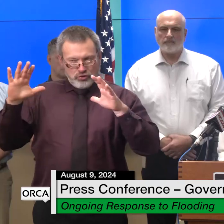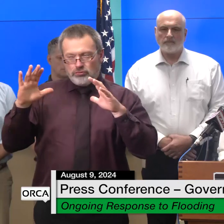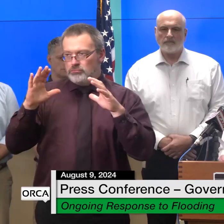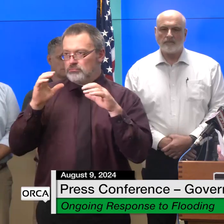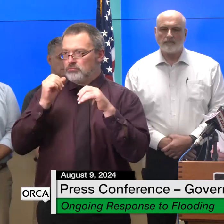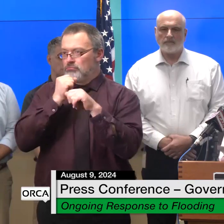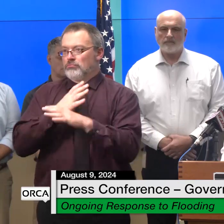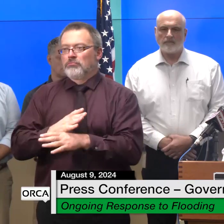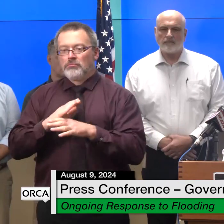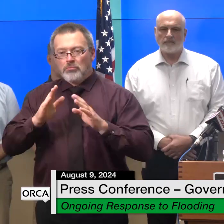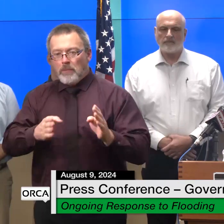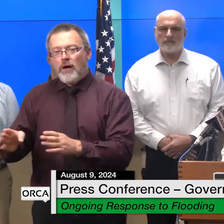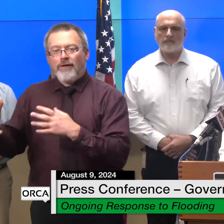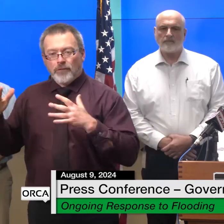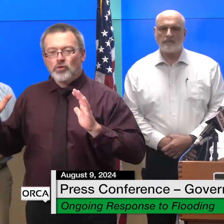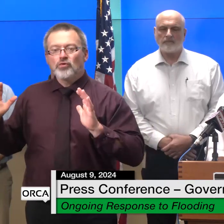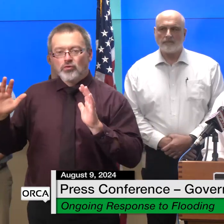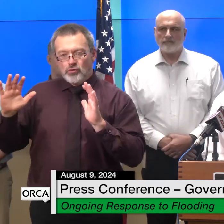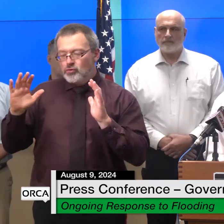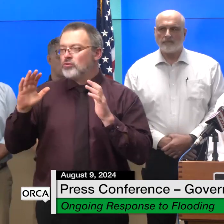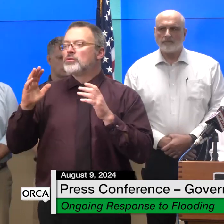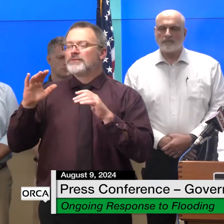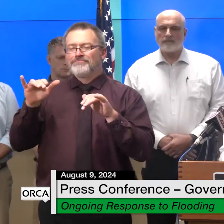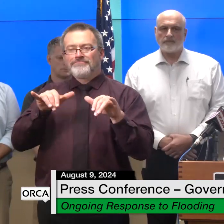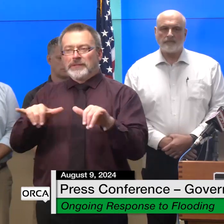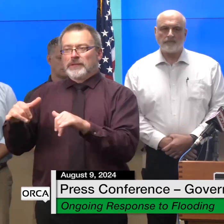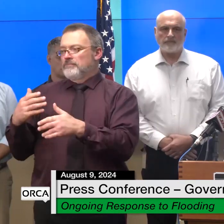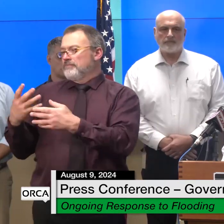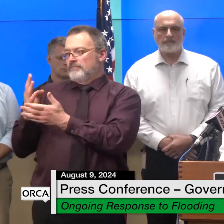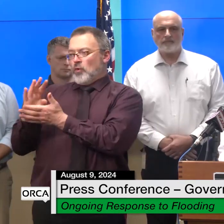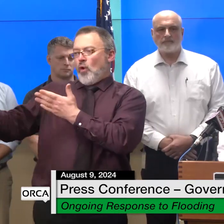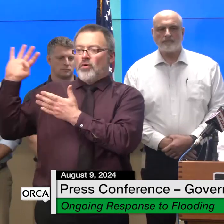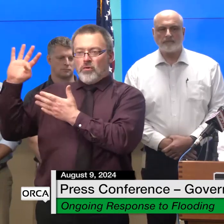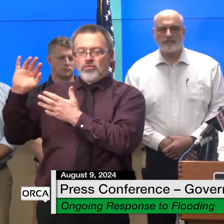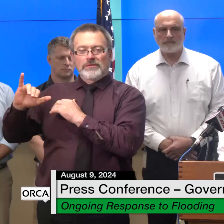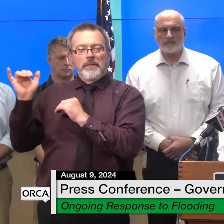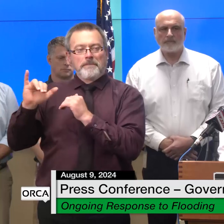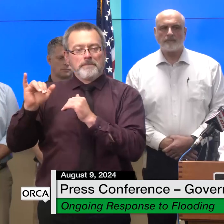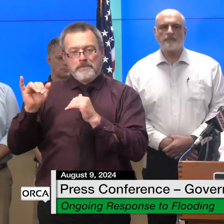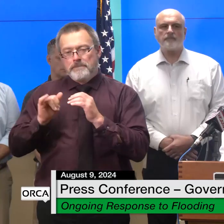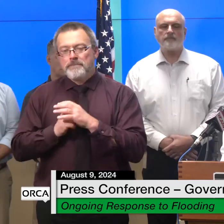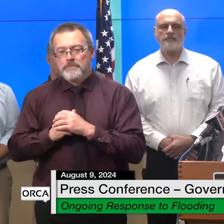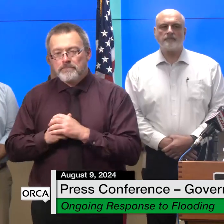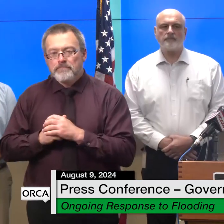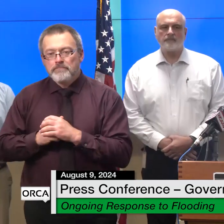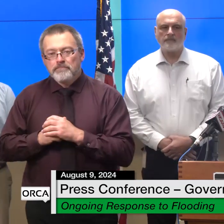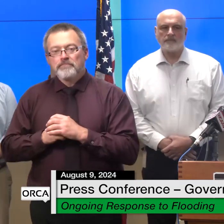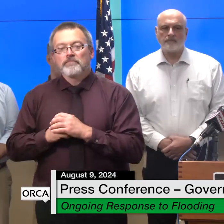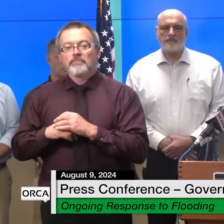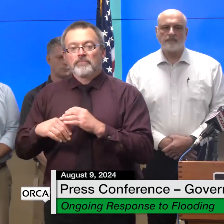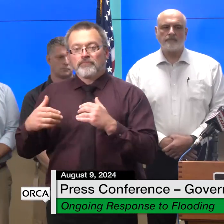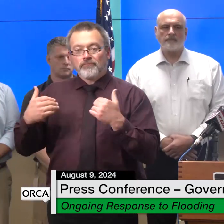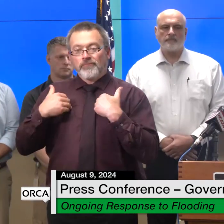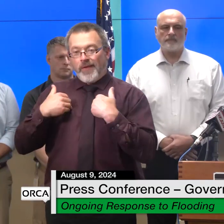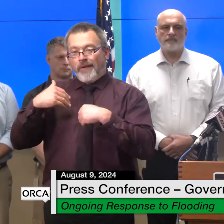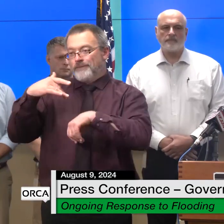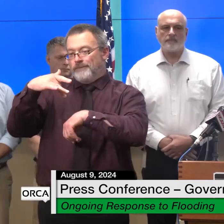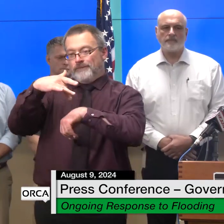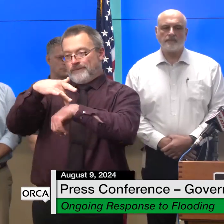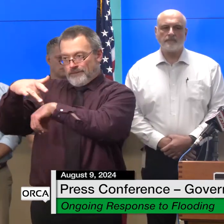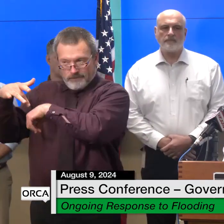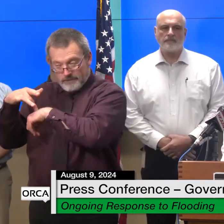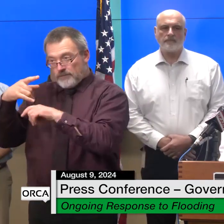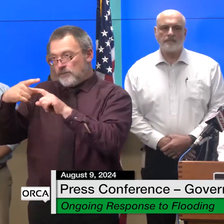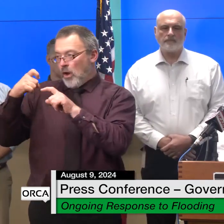11th storm this allowed us to bring out-of-state resources like Swift water teams to